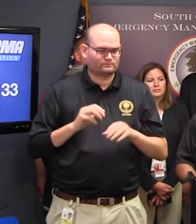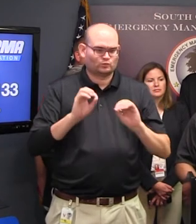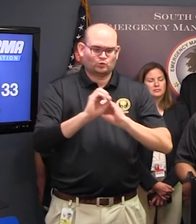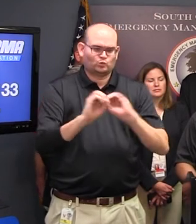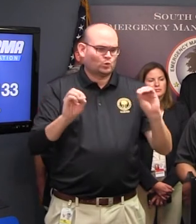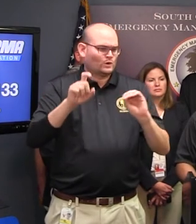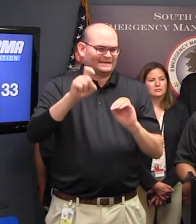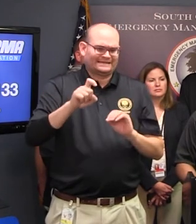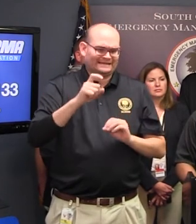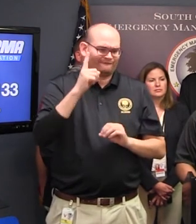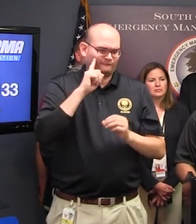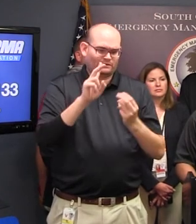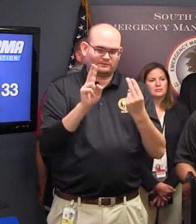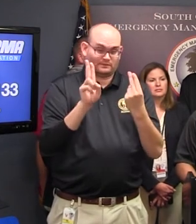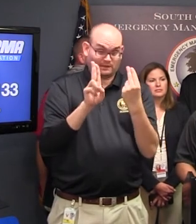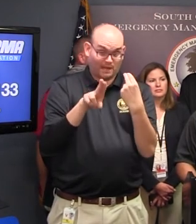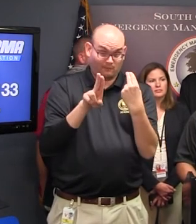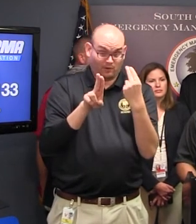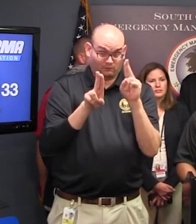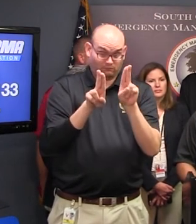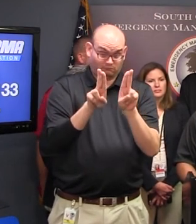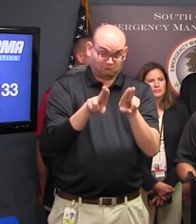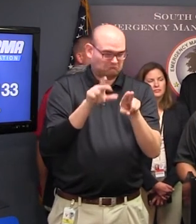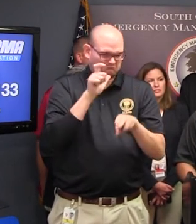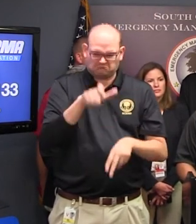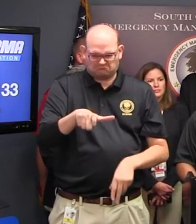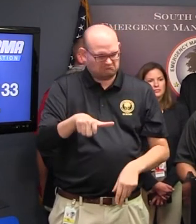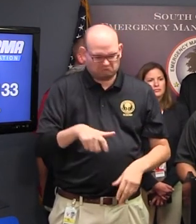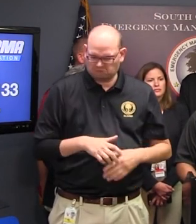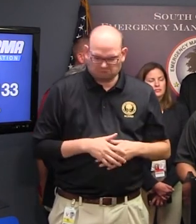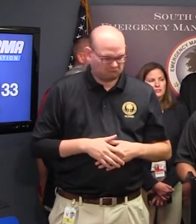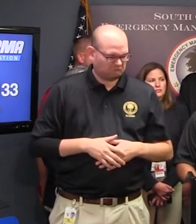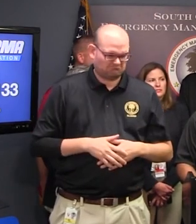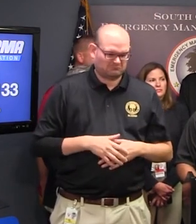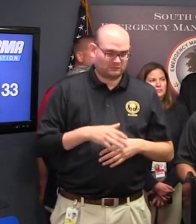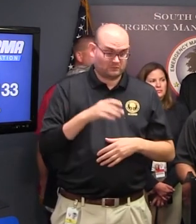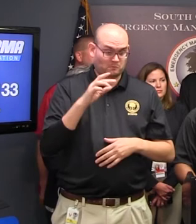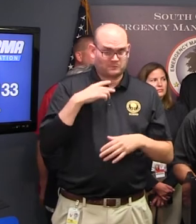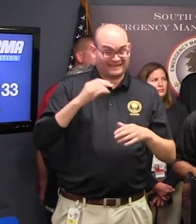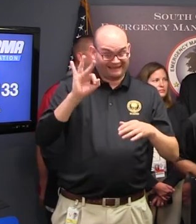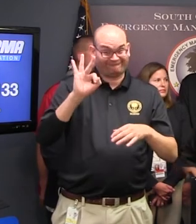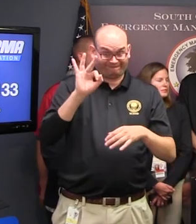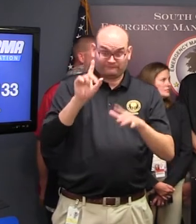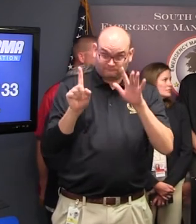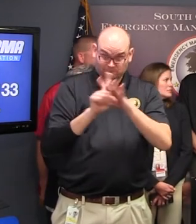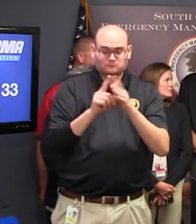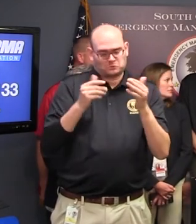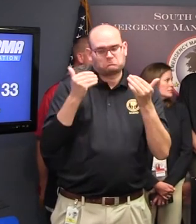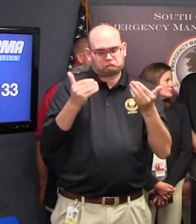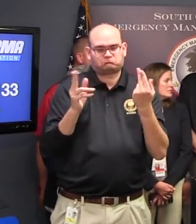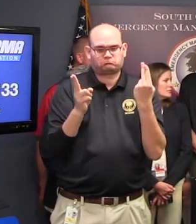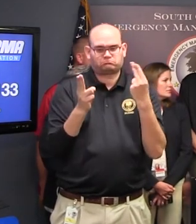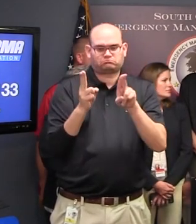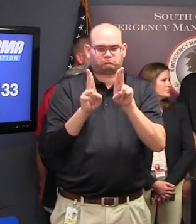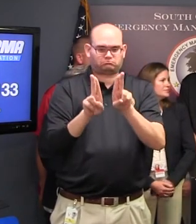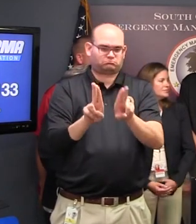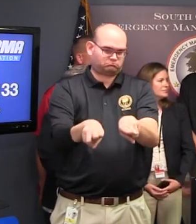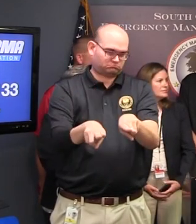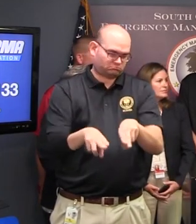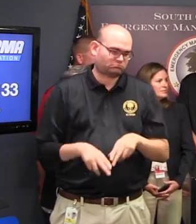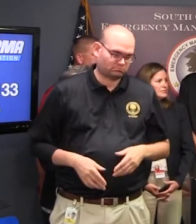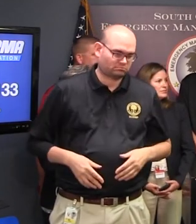on site and standing by should that situation change Thank you, Governor Thank you D-Het